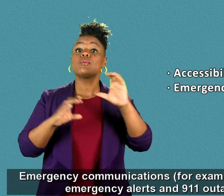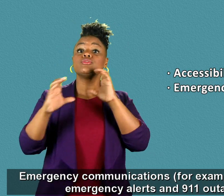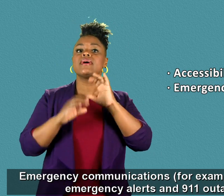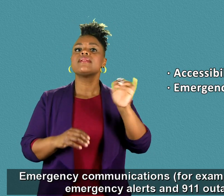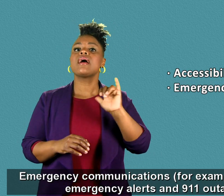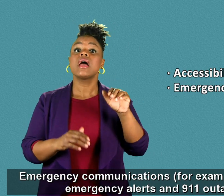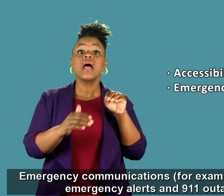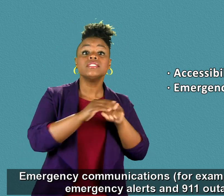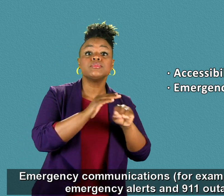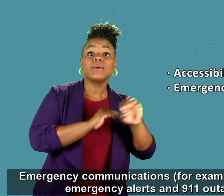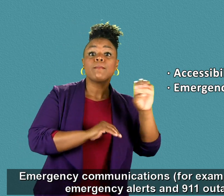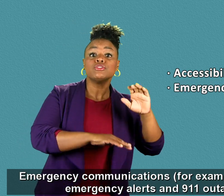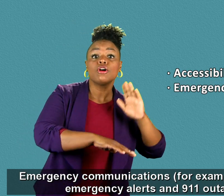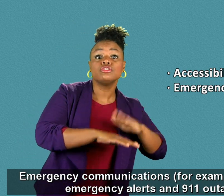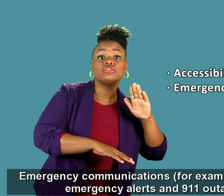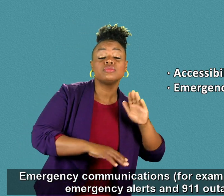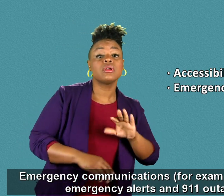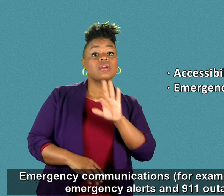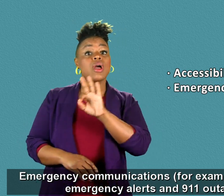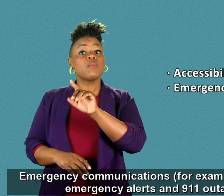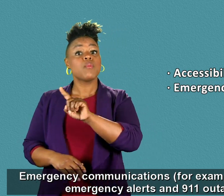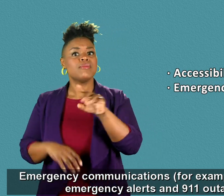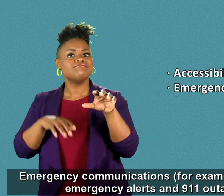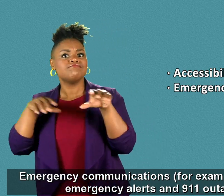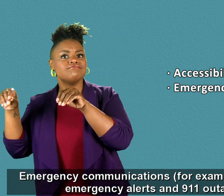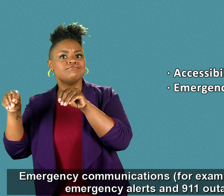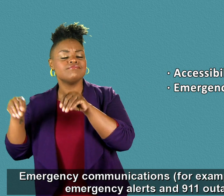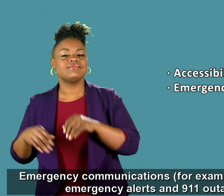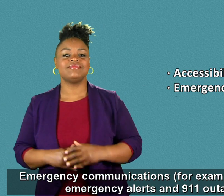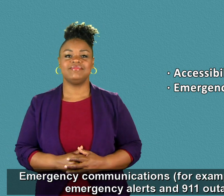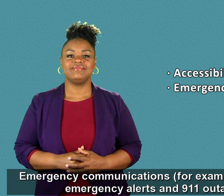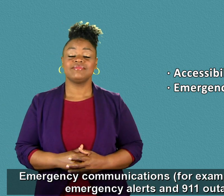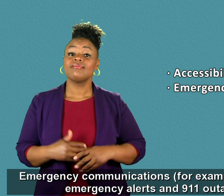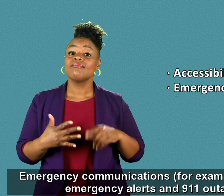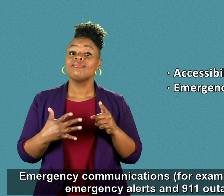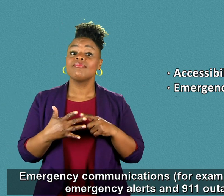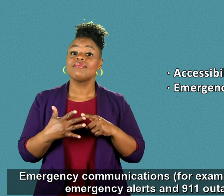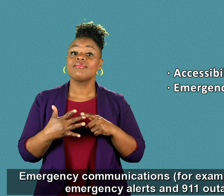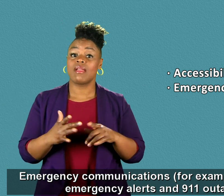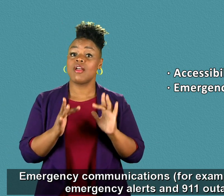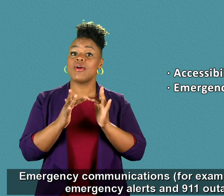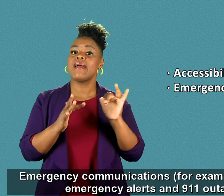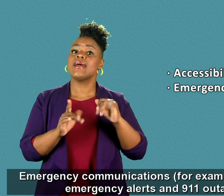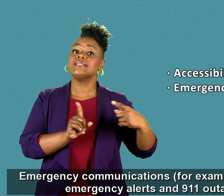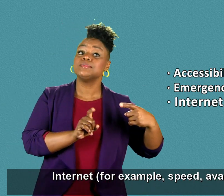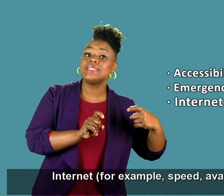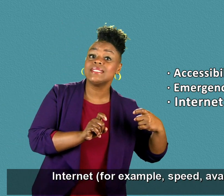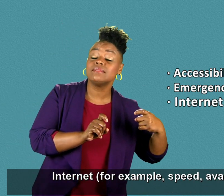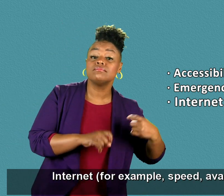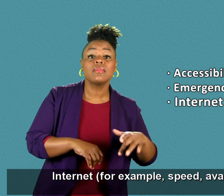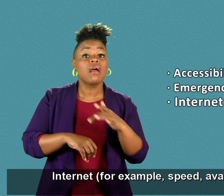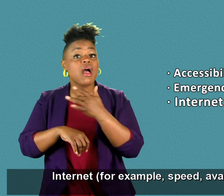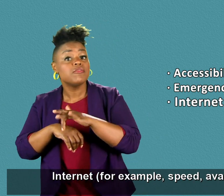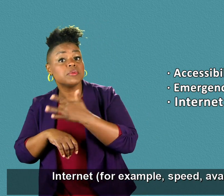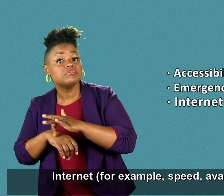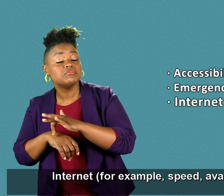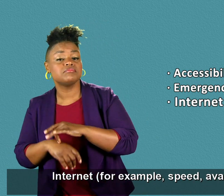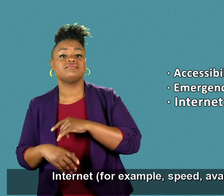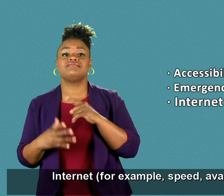Emergency communications, for example, accessible emergency alerts and 911 outages. Internet, for example, speed and